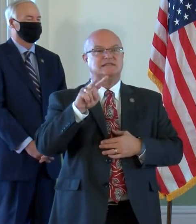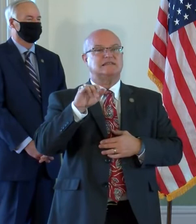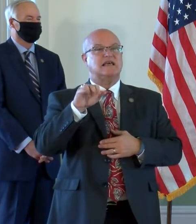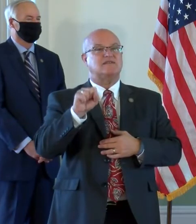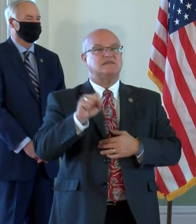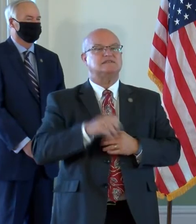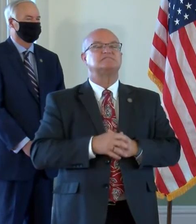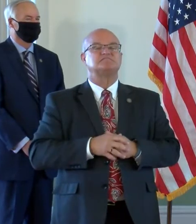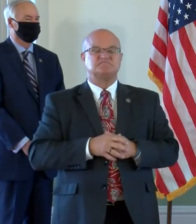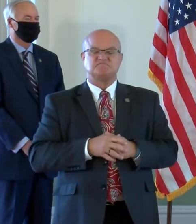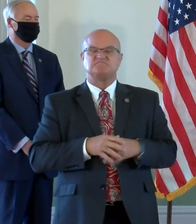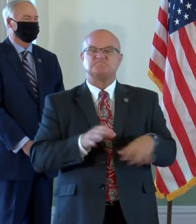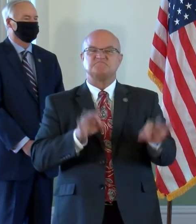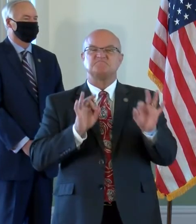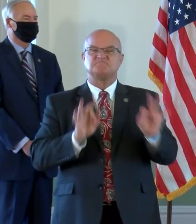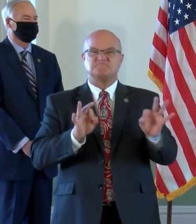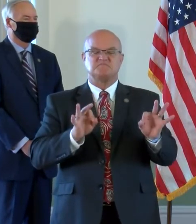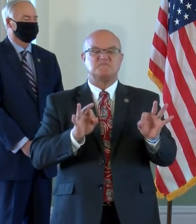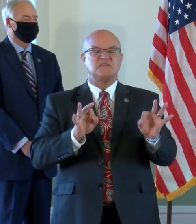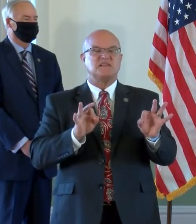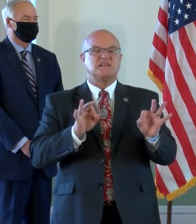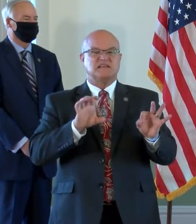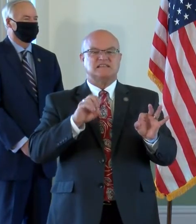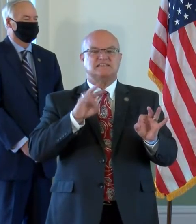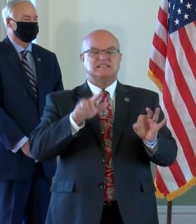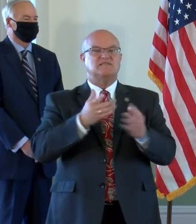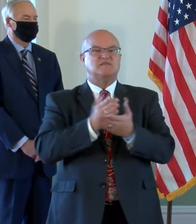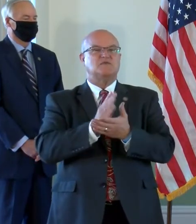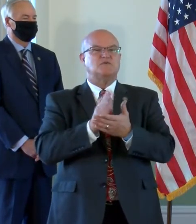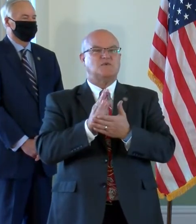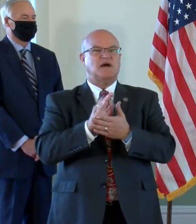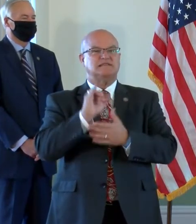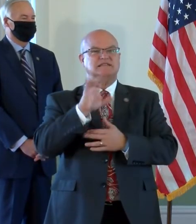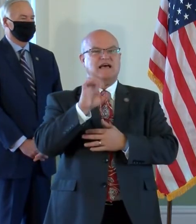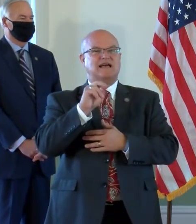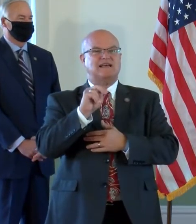a fitting place for a civil rights icon to be in the U.S. Capitol.